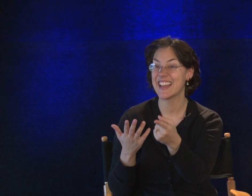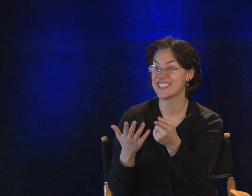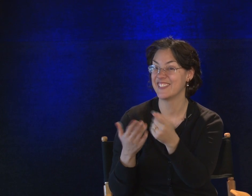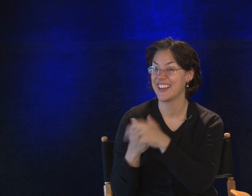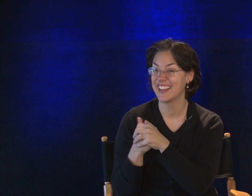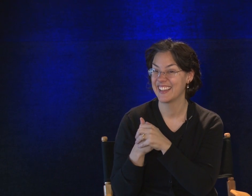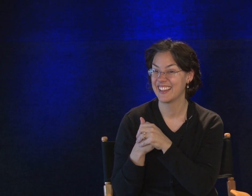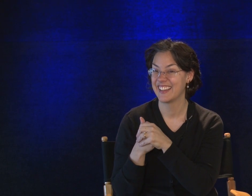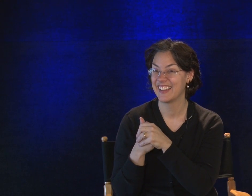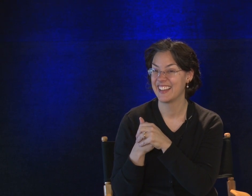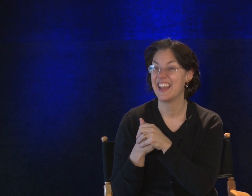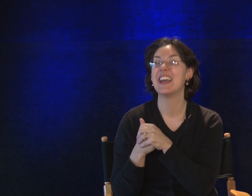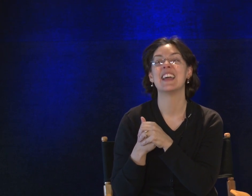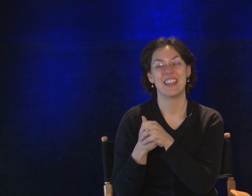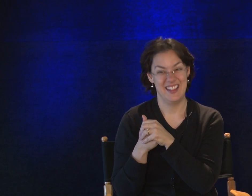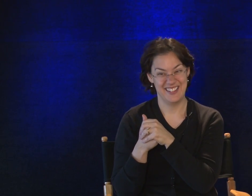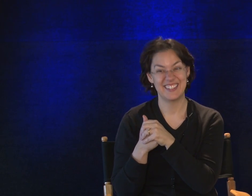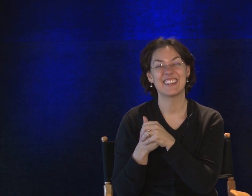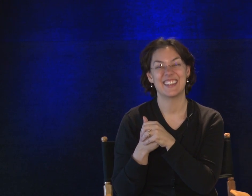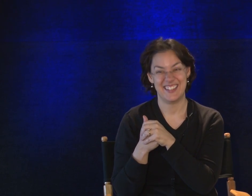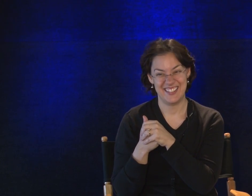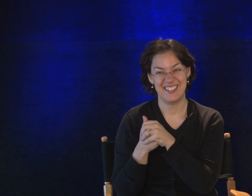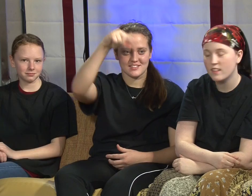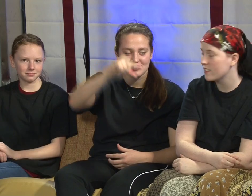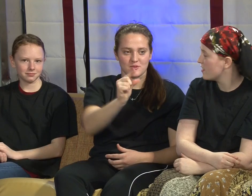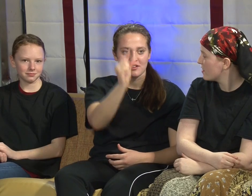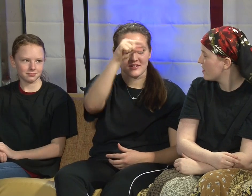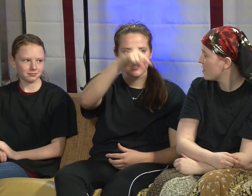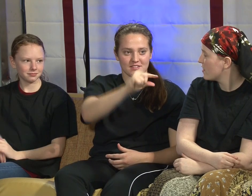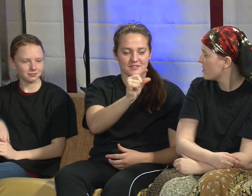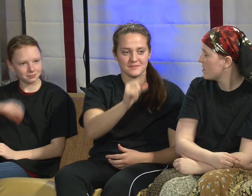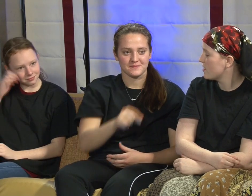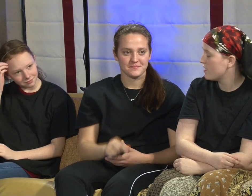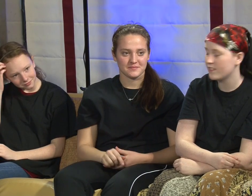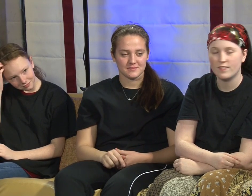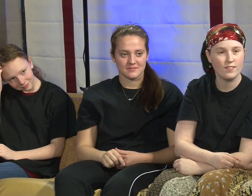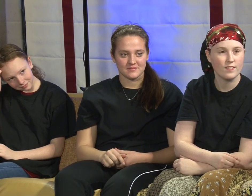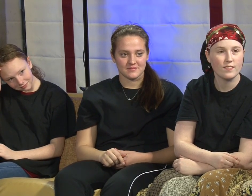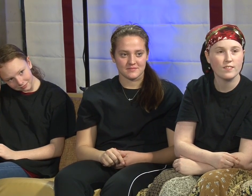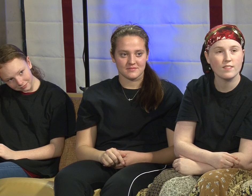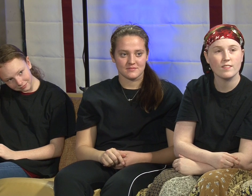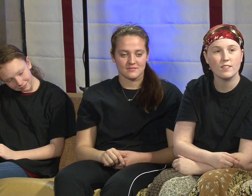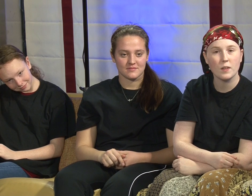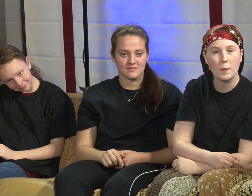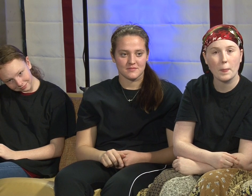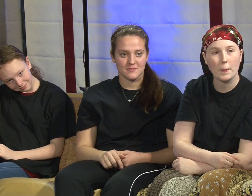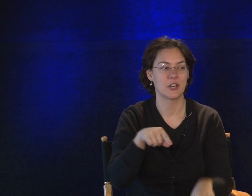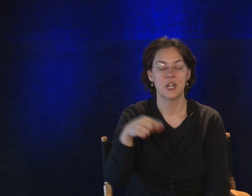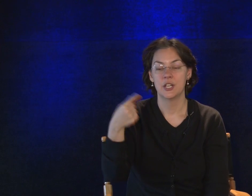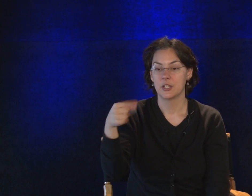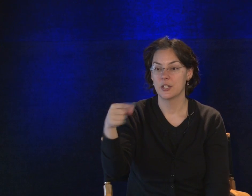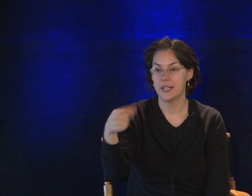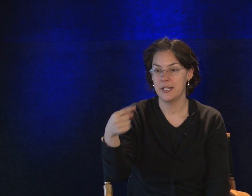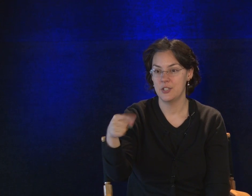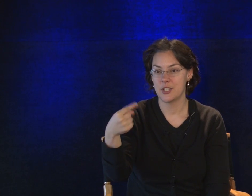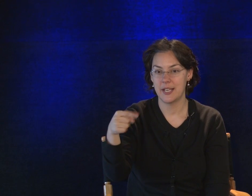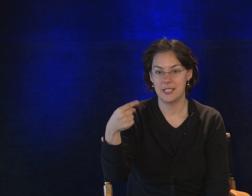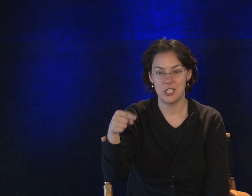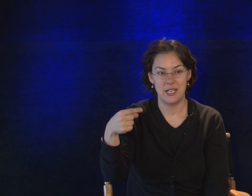Yes, Savannah? Green, you shake it. Good. Turn this this way. Good. Excellent. Excellent answer. Green, you shake a G,